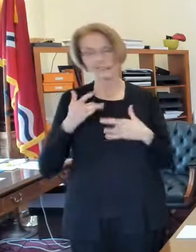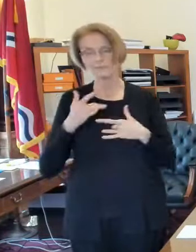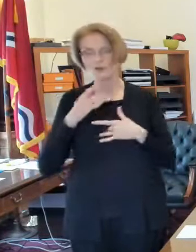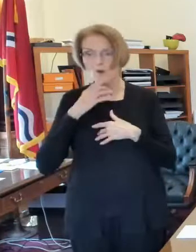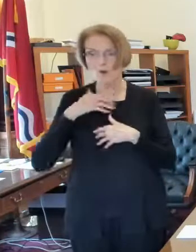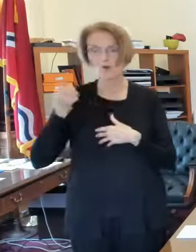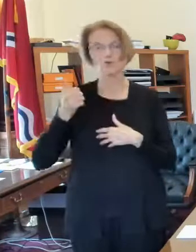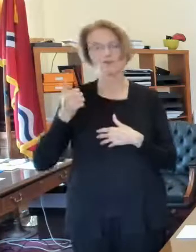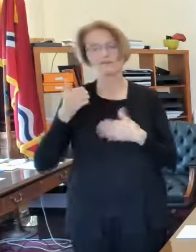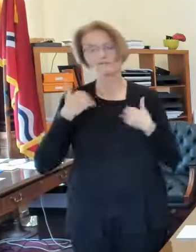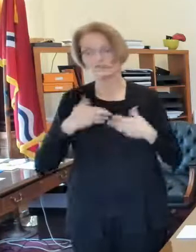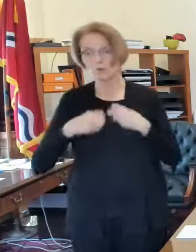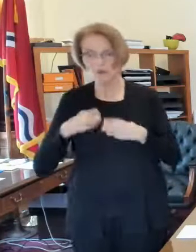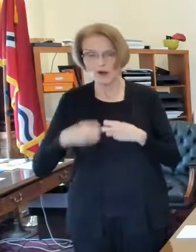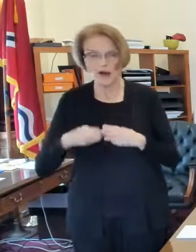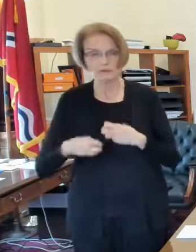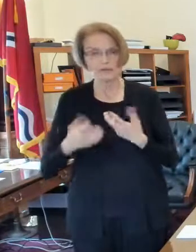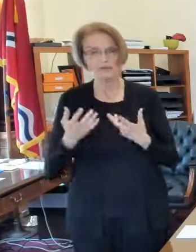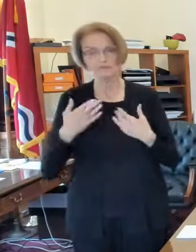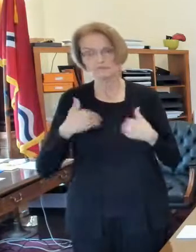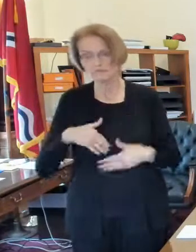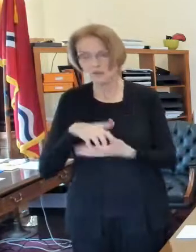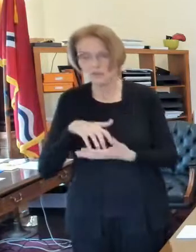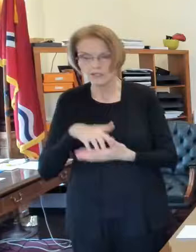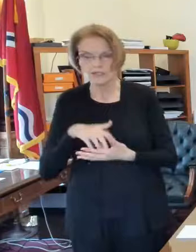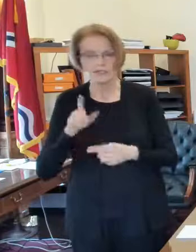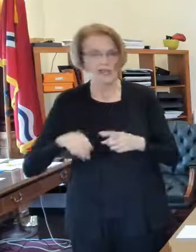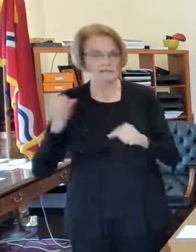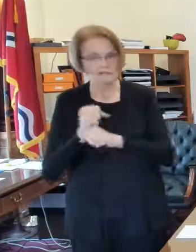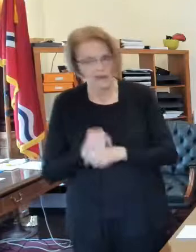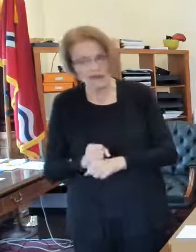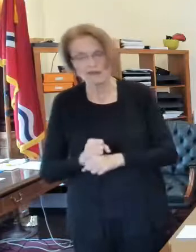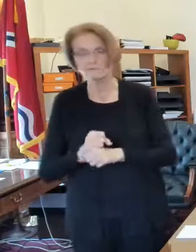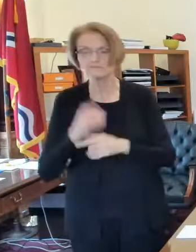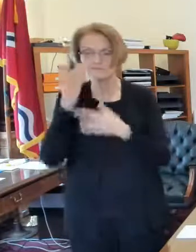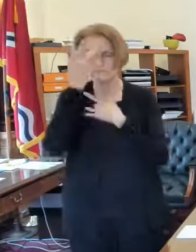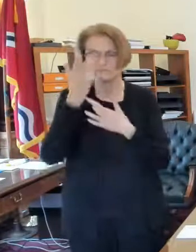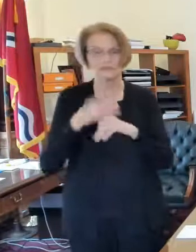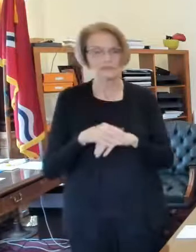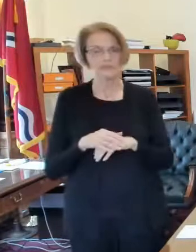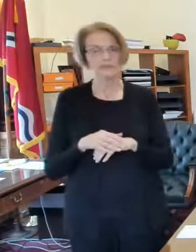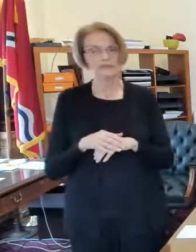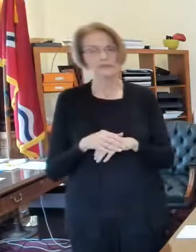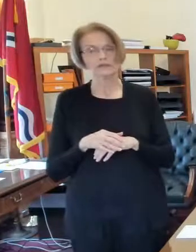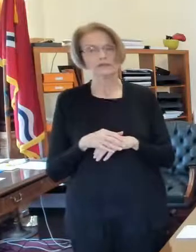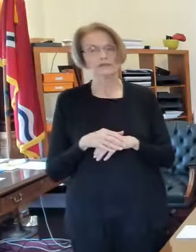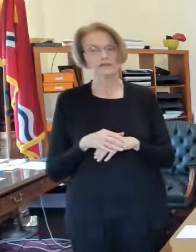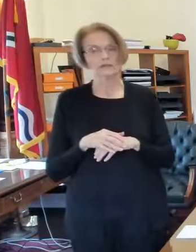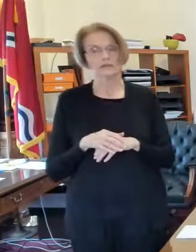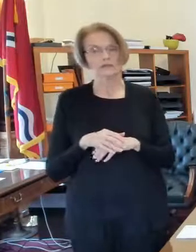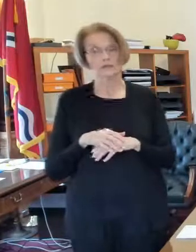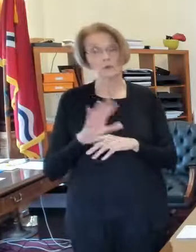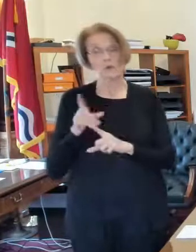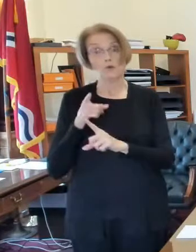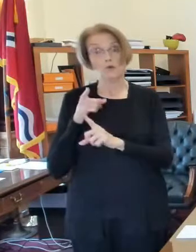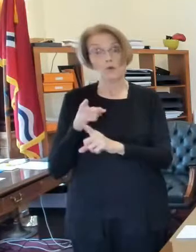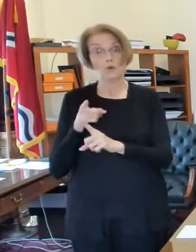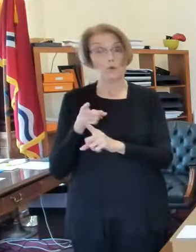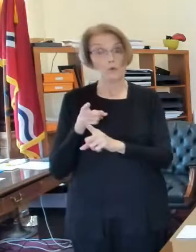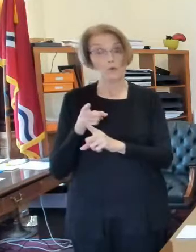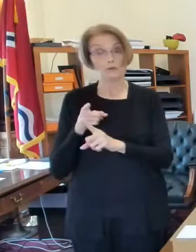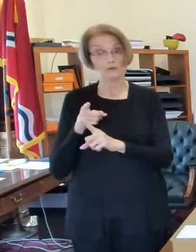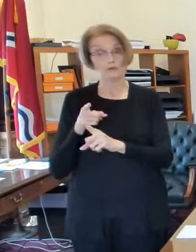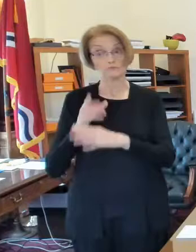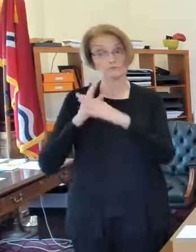medical conditions who are residing in those facilities and so they're doing the the role the the goal uh for those